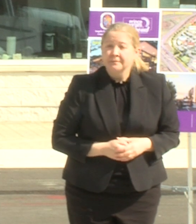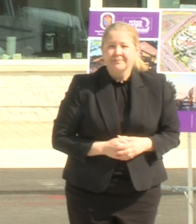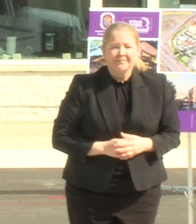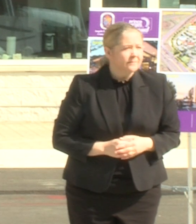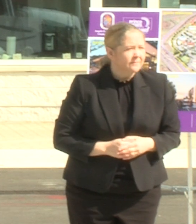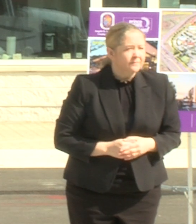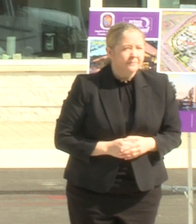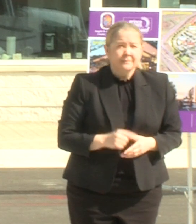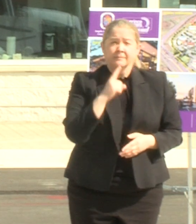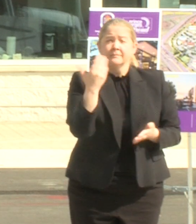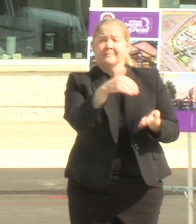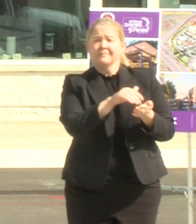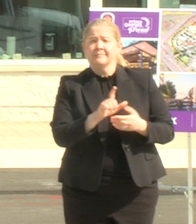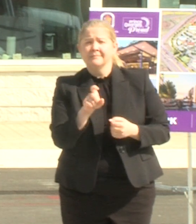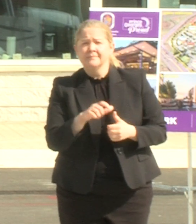repeat